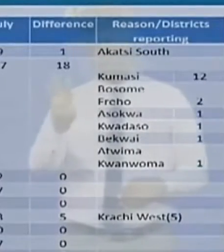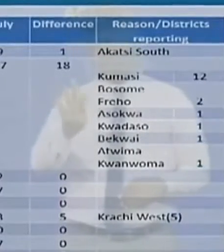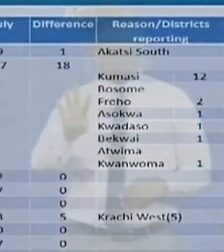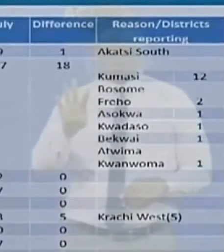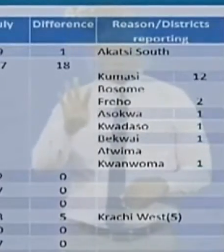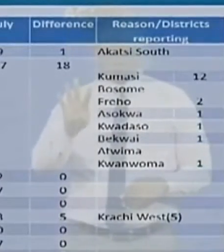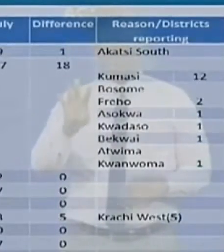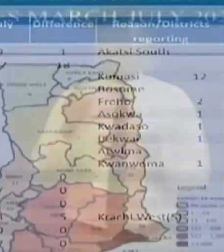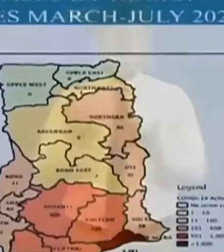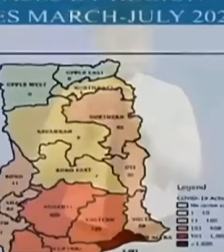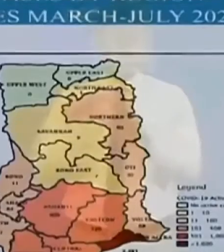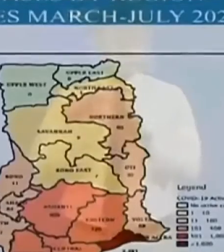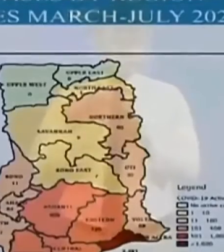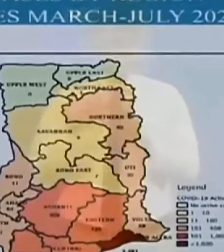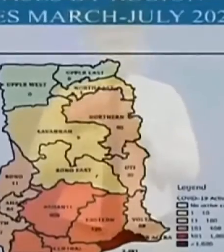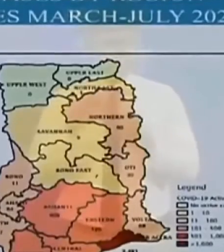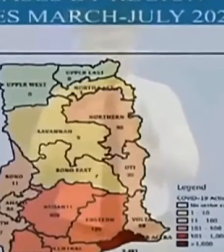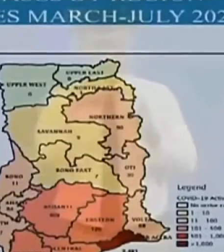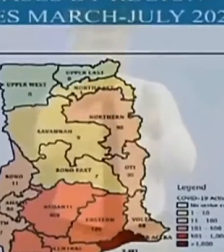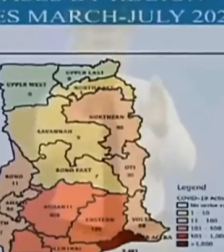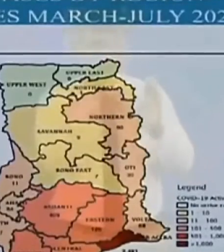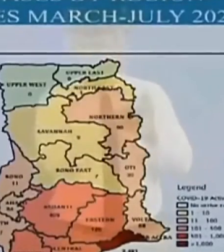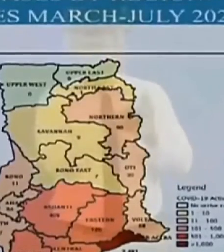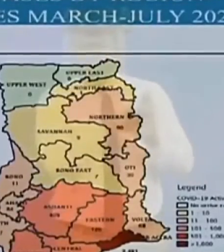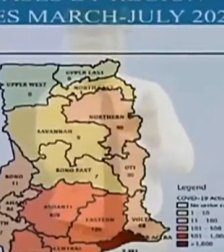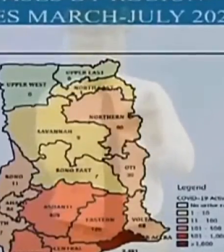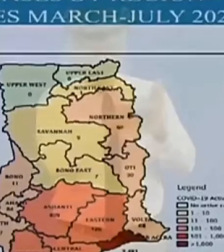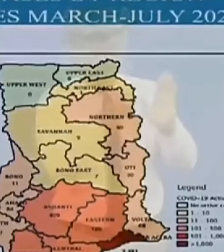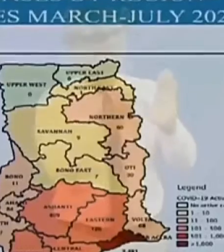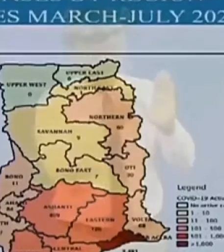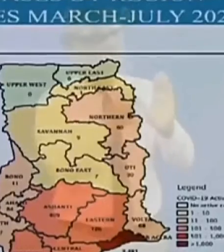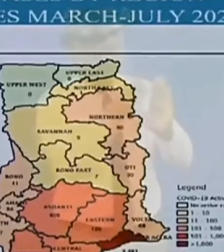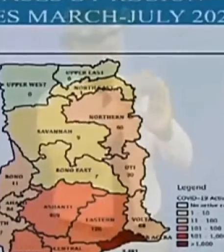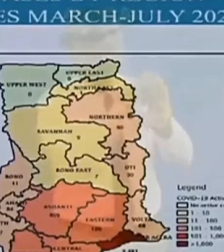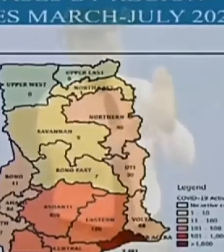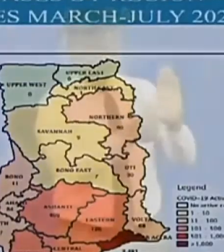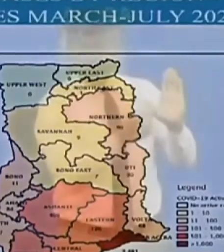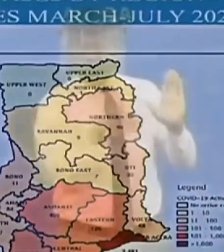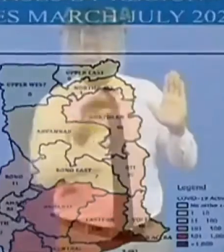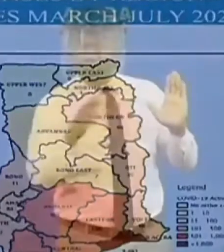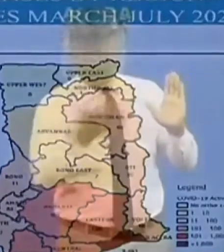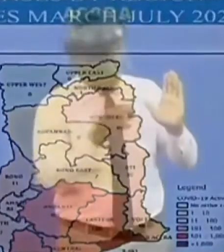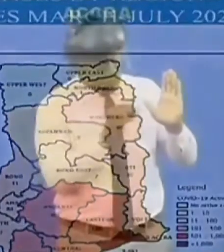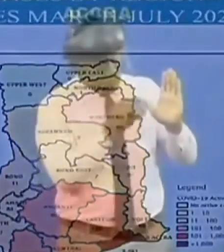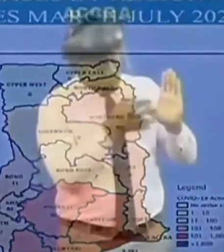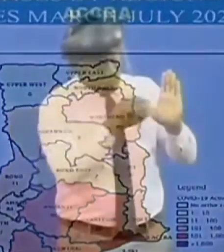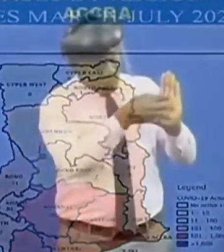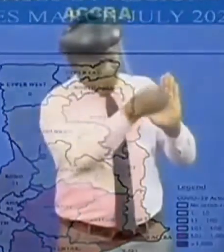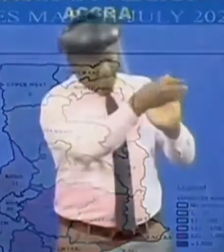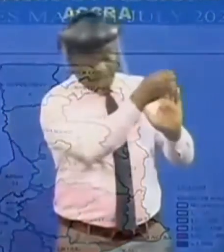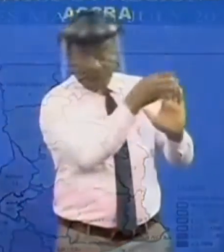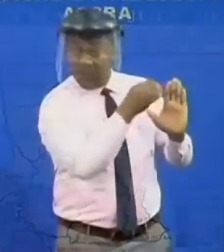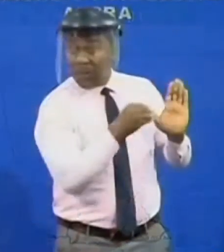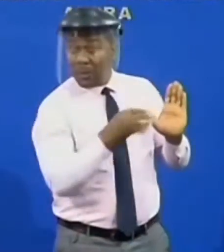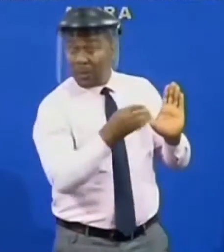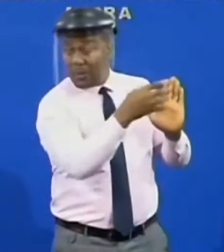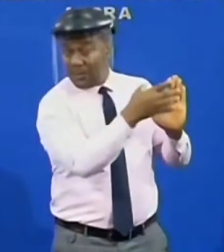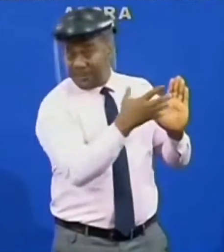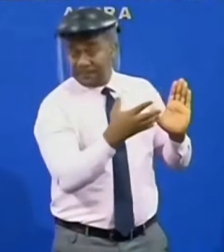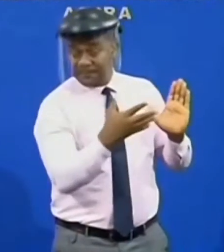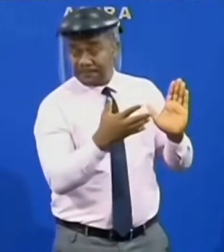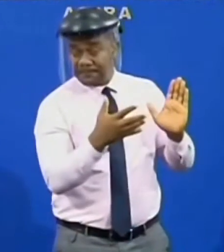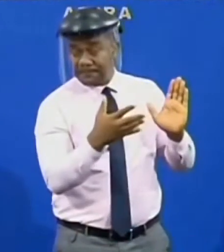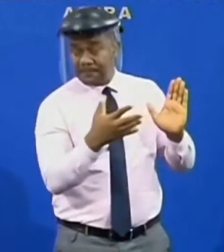The next chart gives the distribution of the total